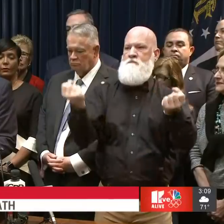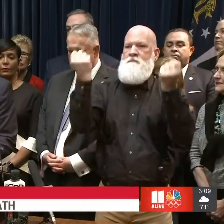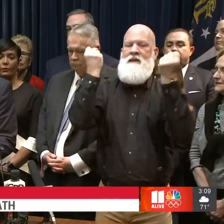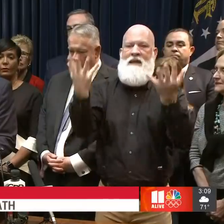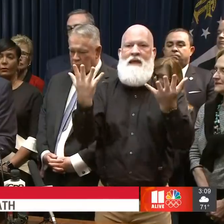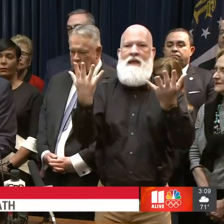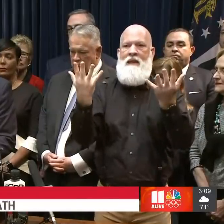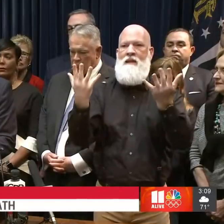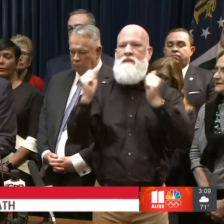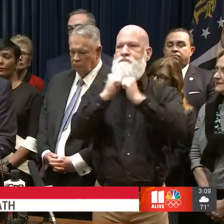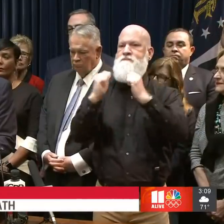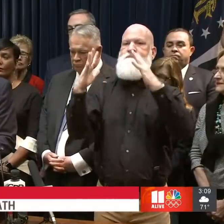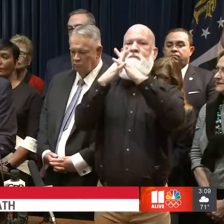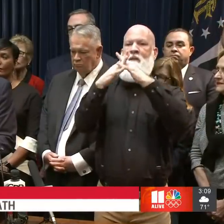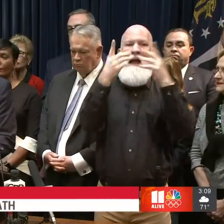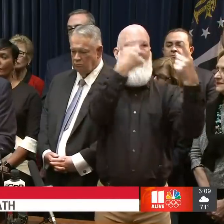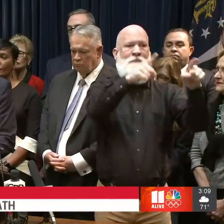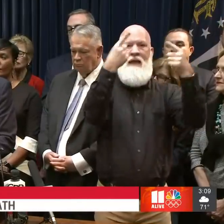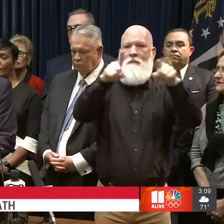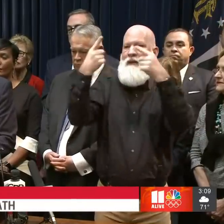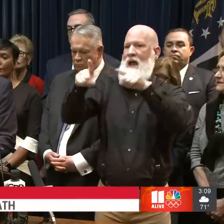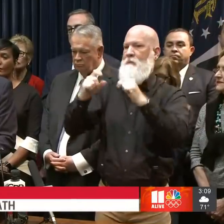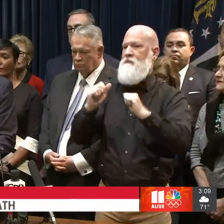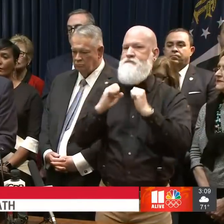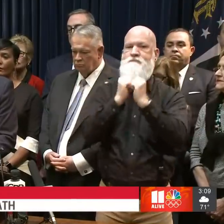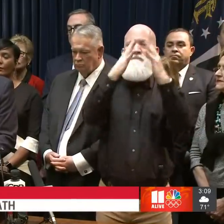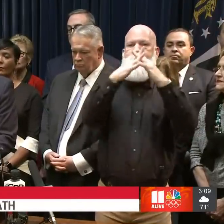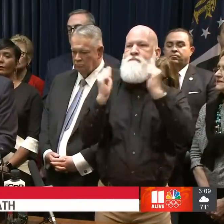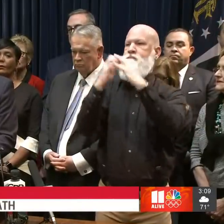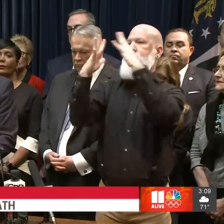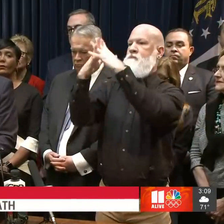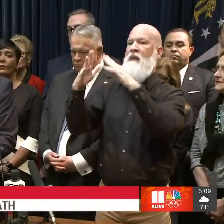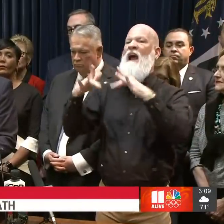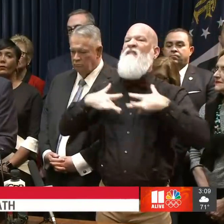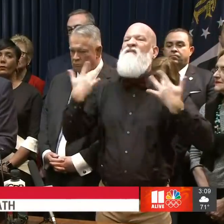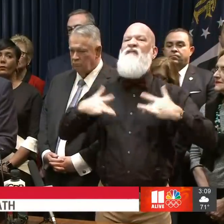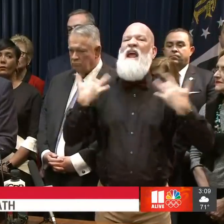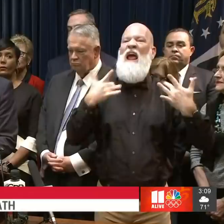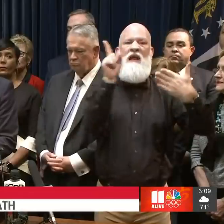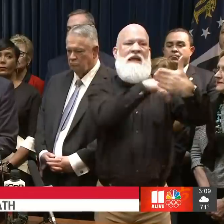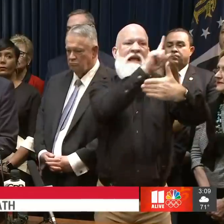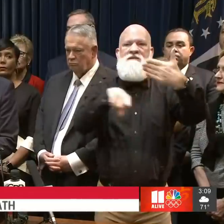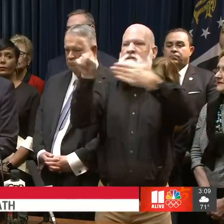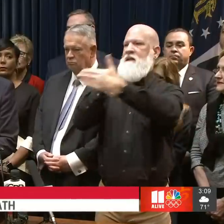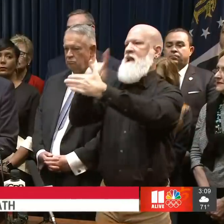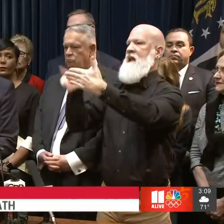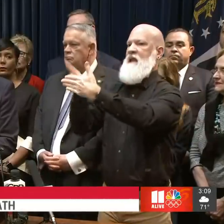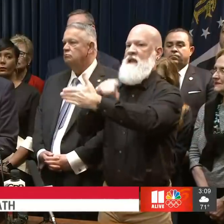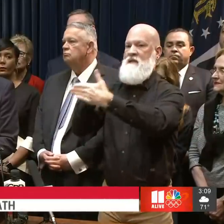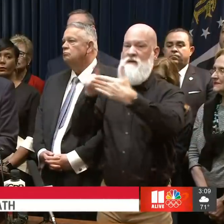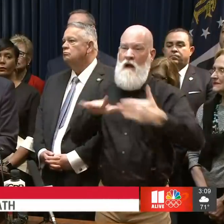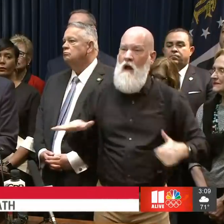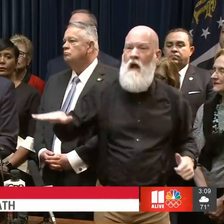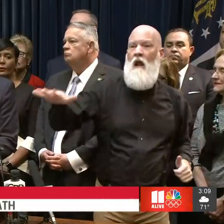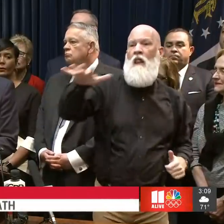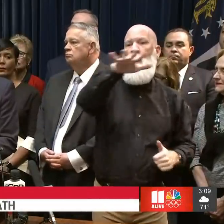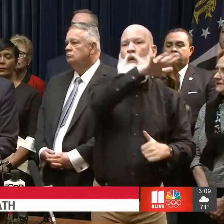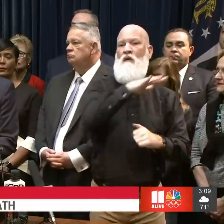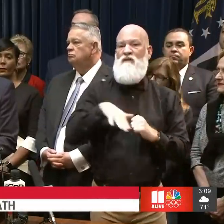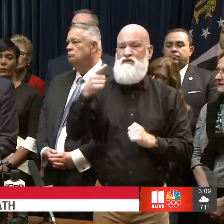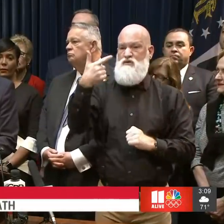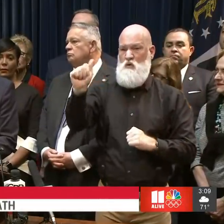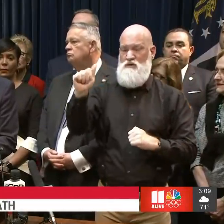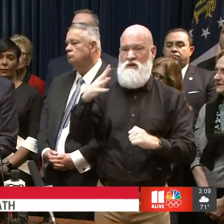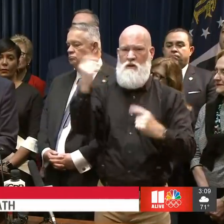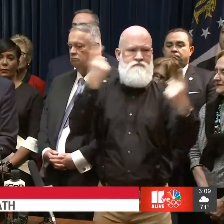closures across the country. As a result, we're hearing from people in every region of Georgia asking us for advice. In many